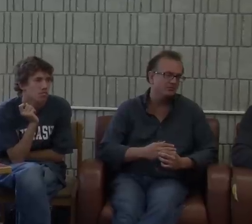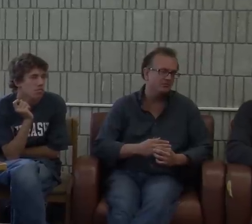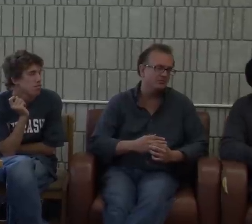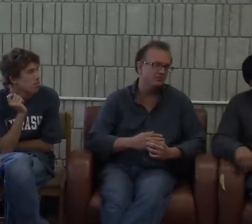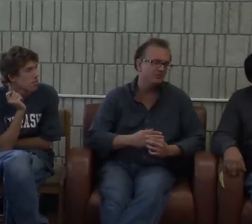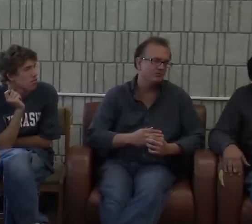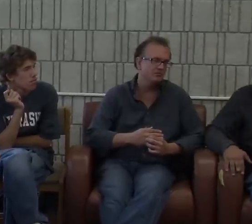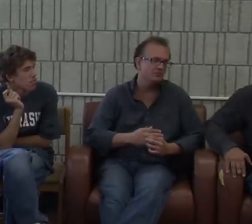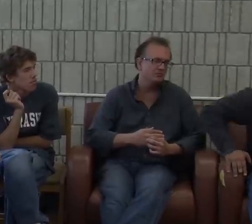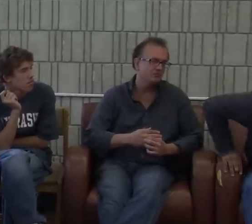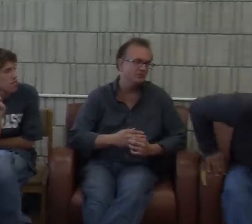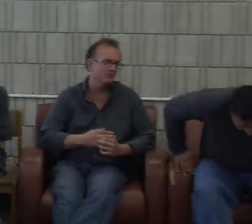Anyone else?